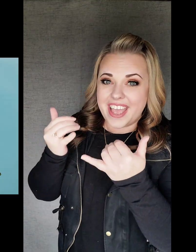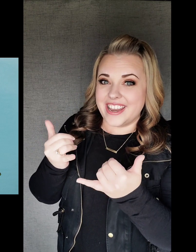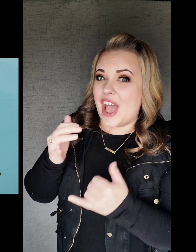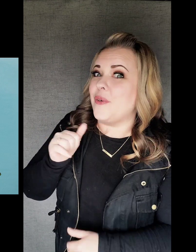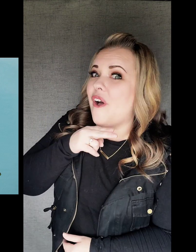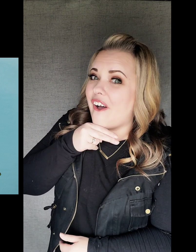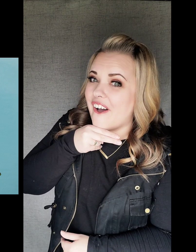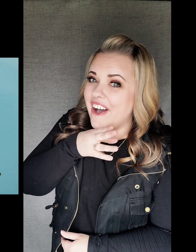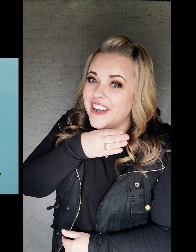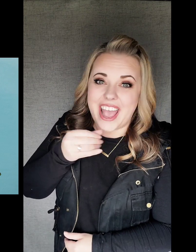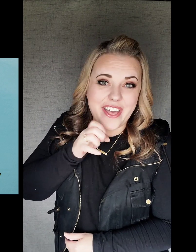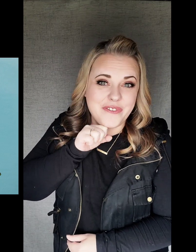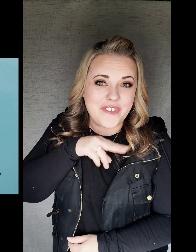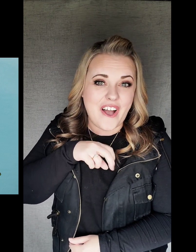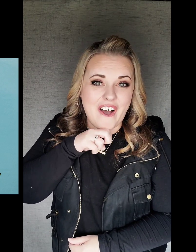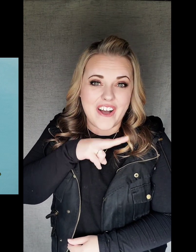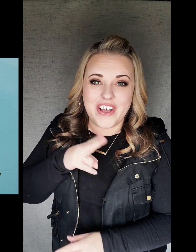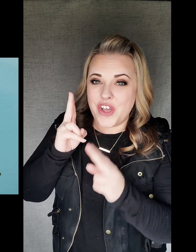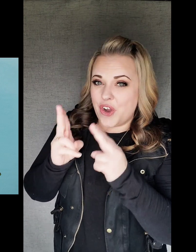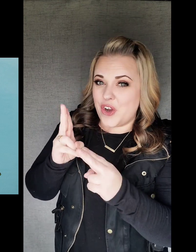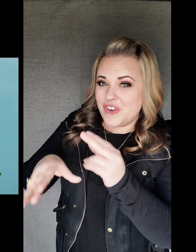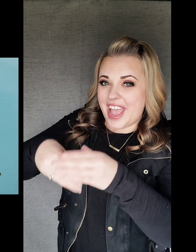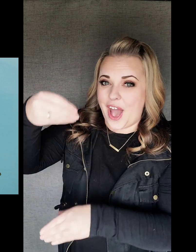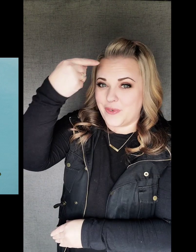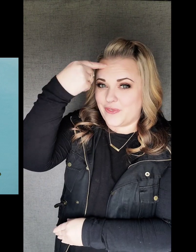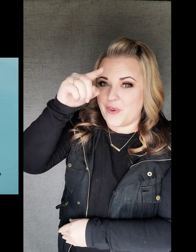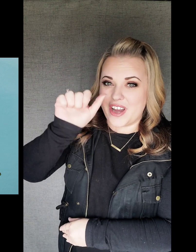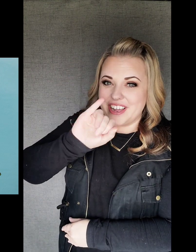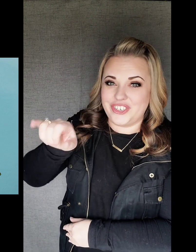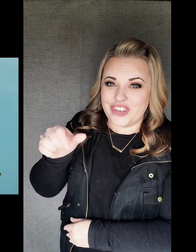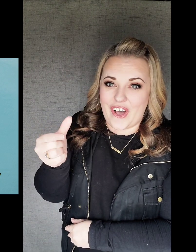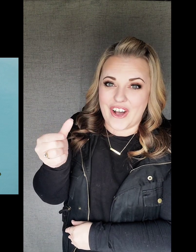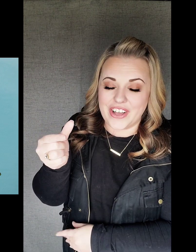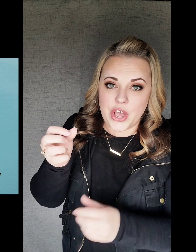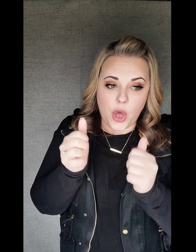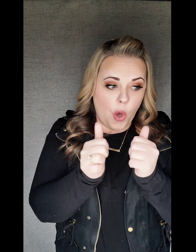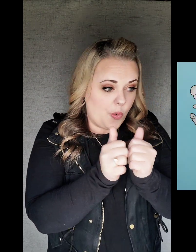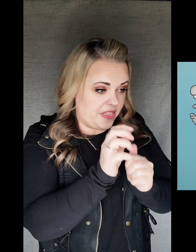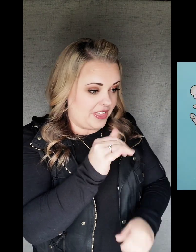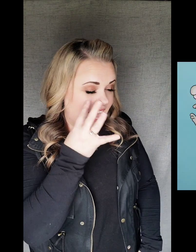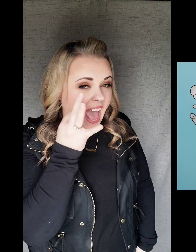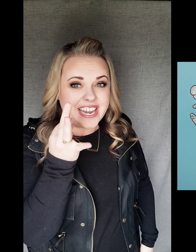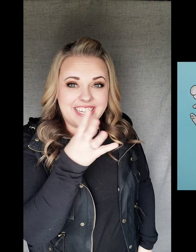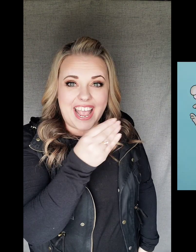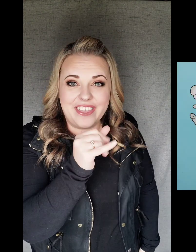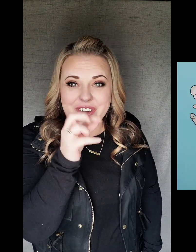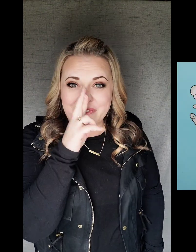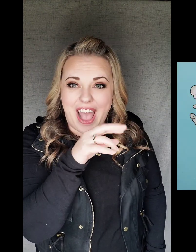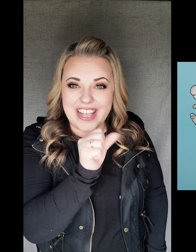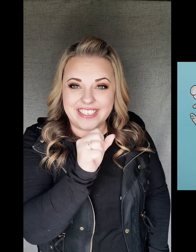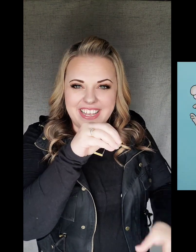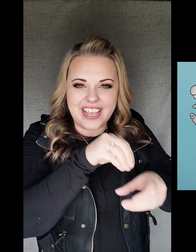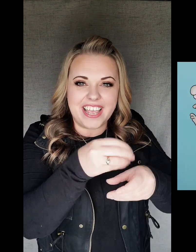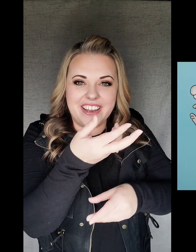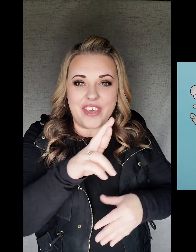Now the hog and the frog hurry out for a jog with the cat and the